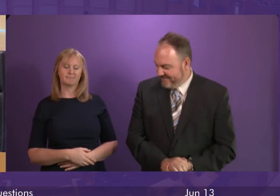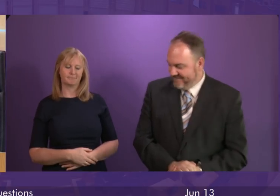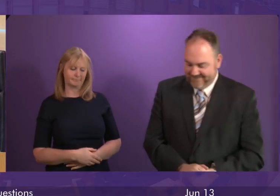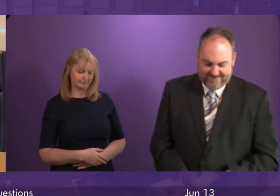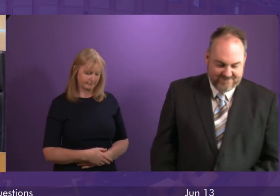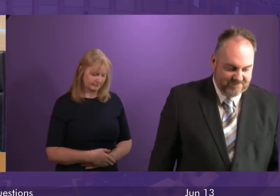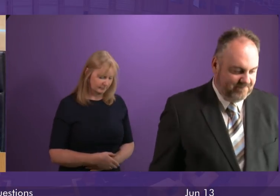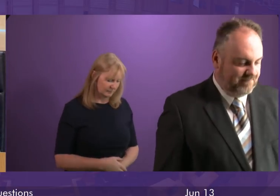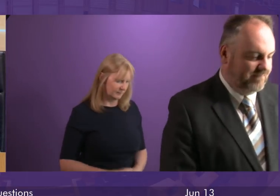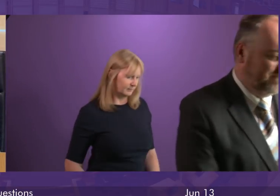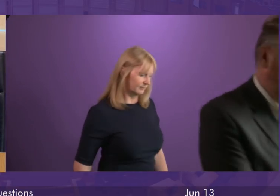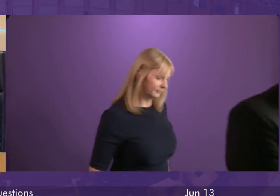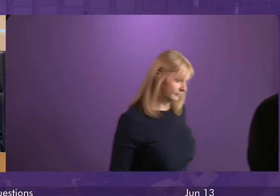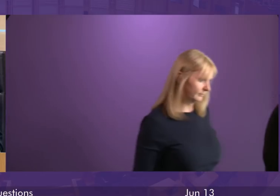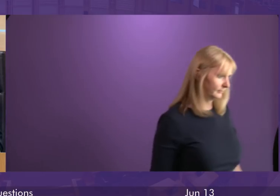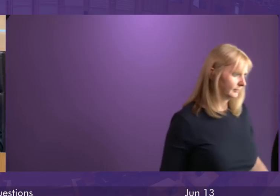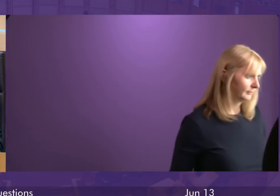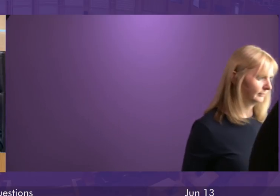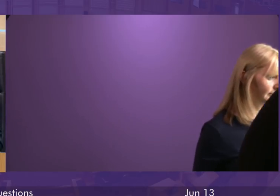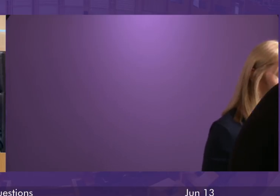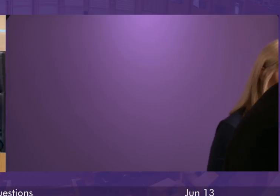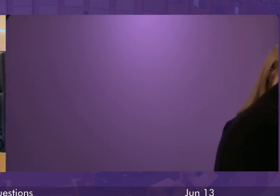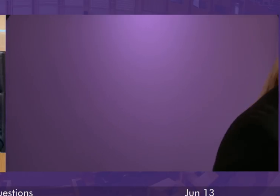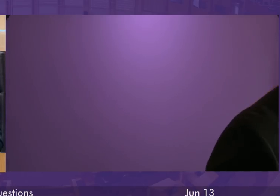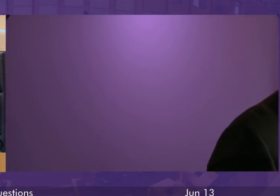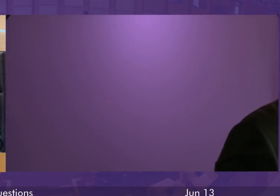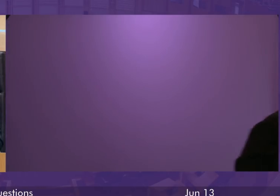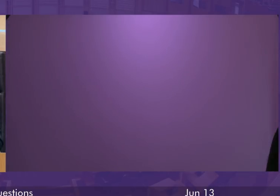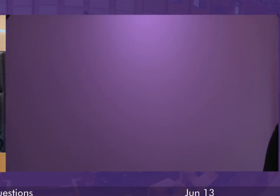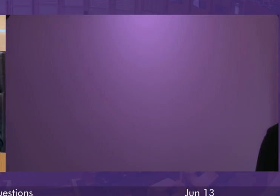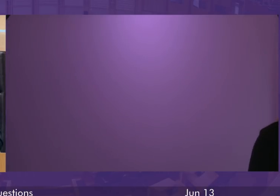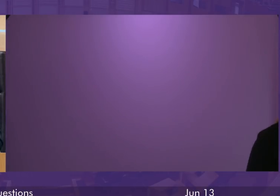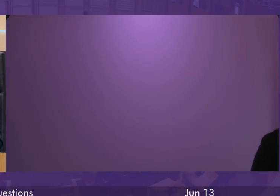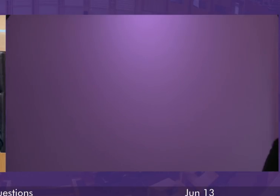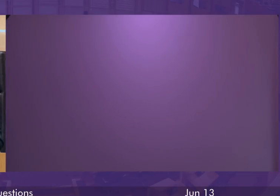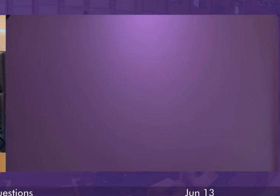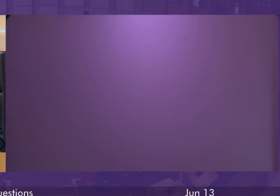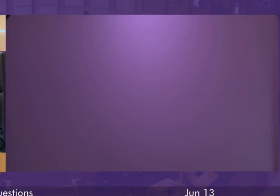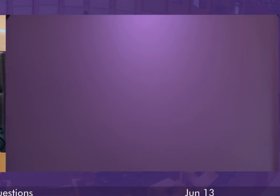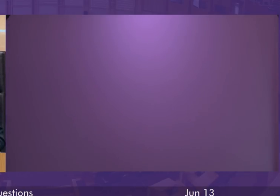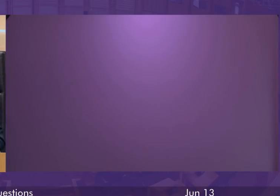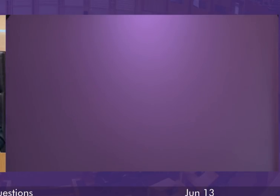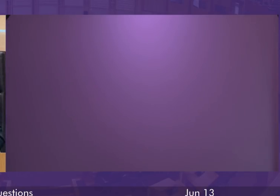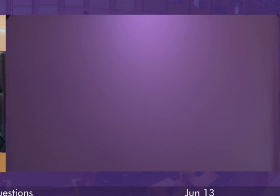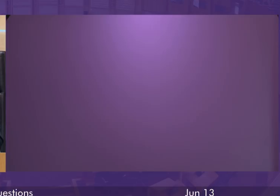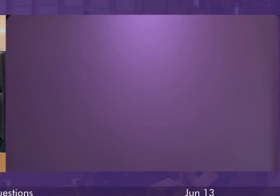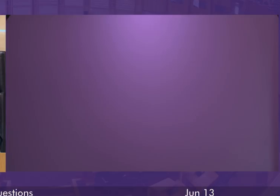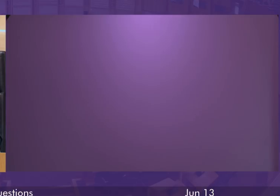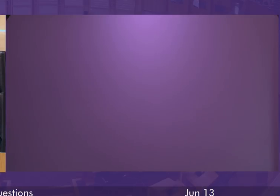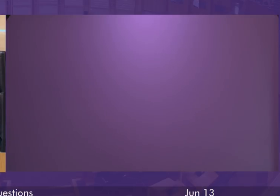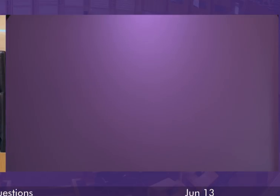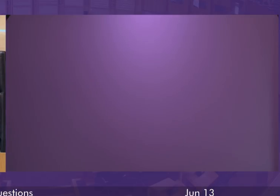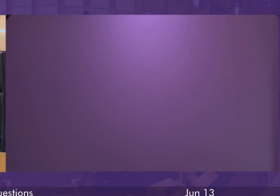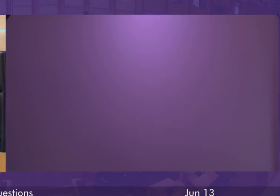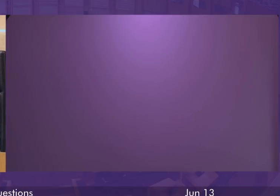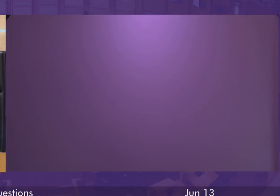Environment Day 2019. But we'll just take, in fact, we'll have a short suspension to allow members, the Minister and members of the Public Gallery